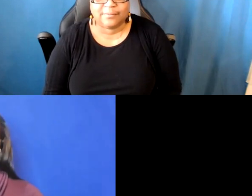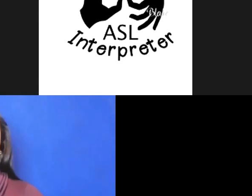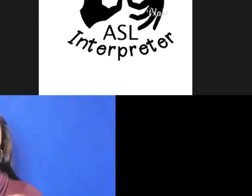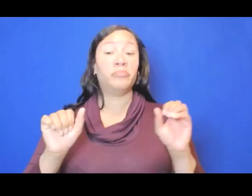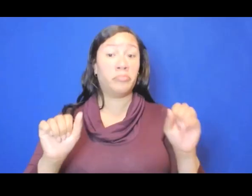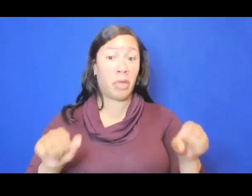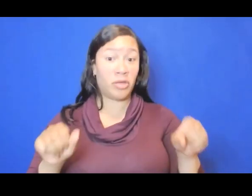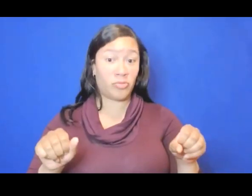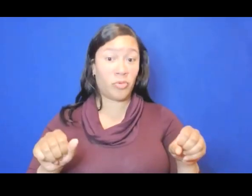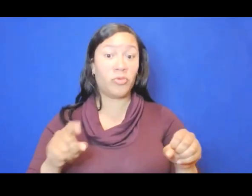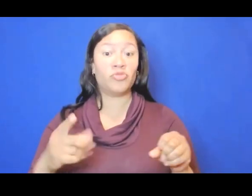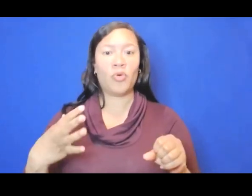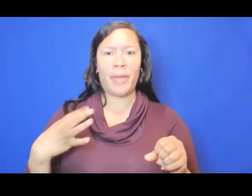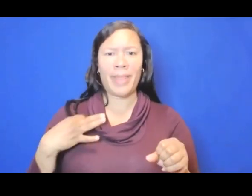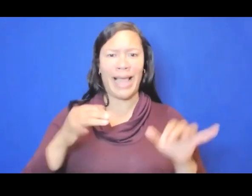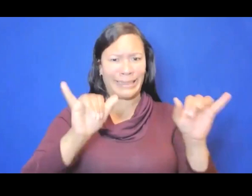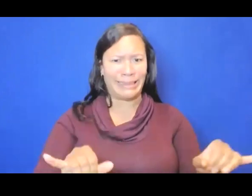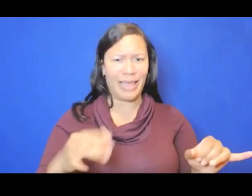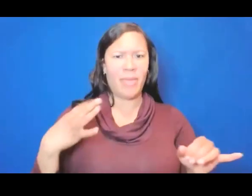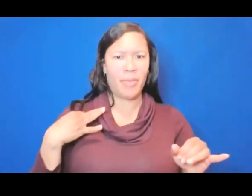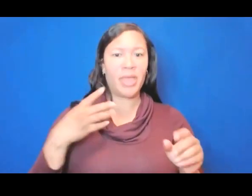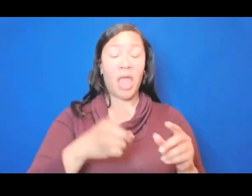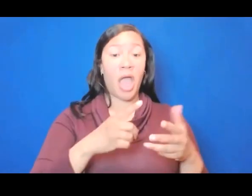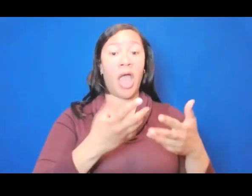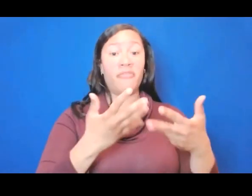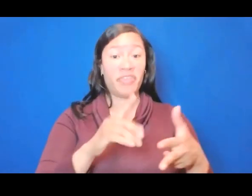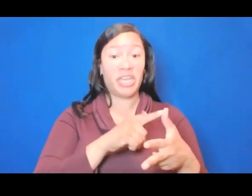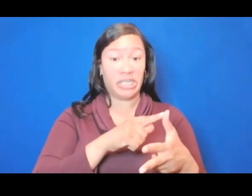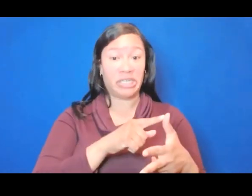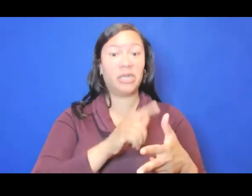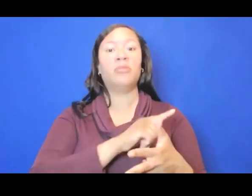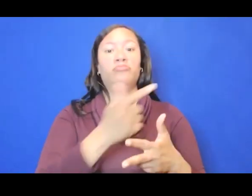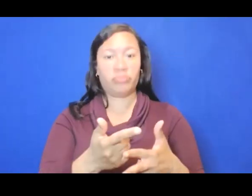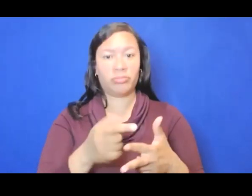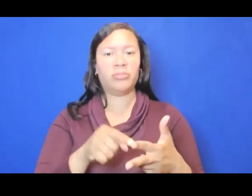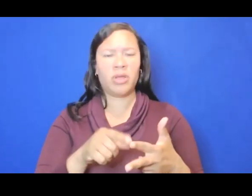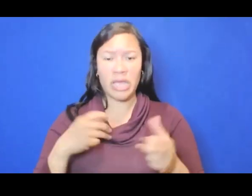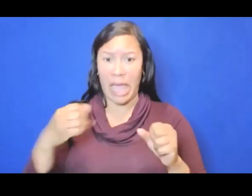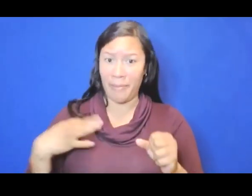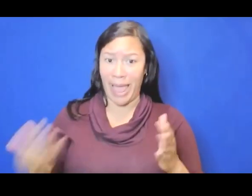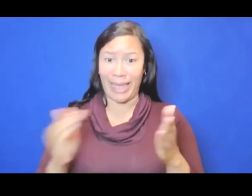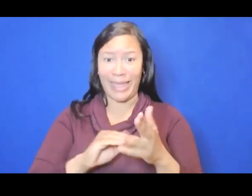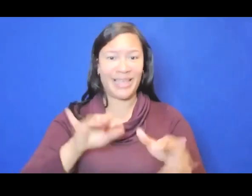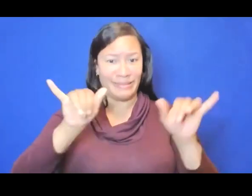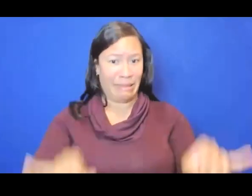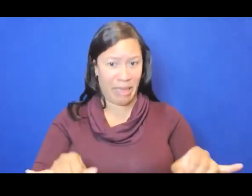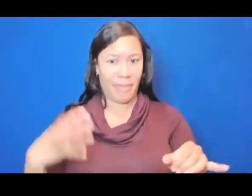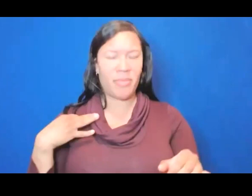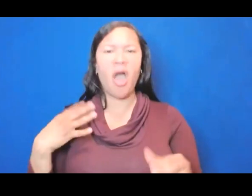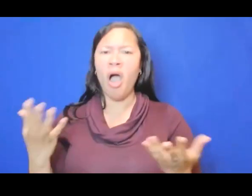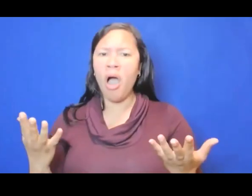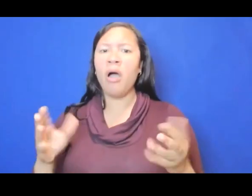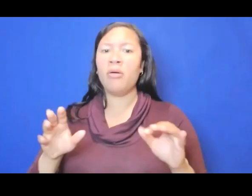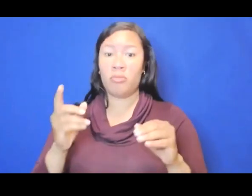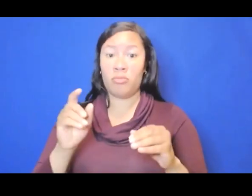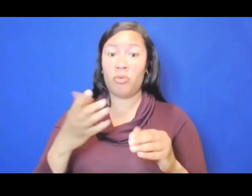application you've applied with before and made it past round one? It is perfectly okay to apply with the project proposal